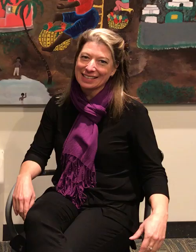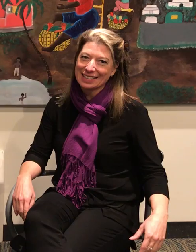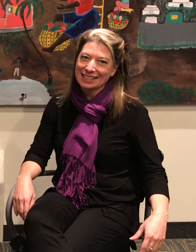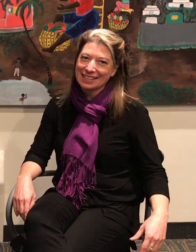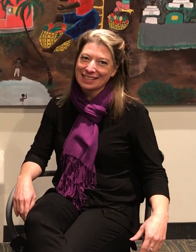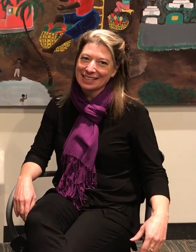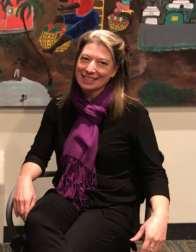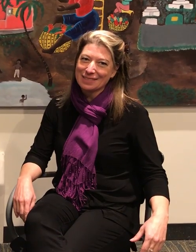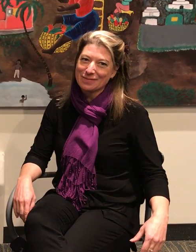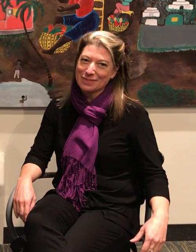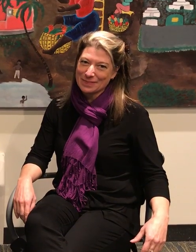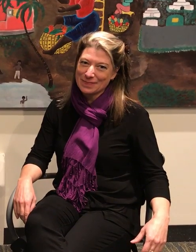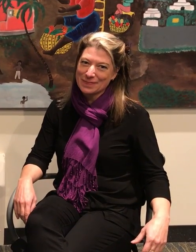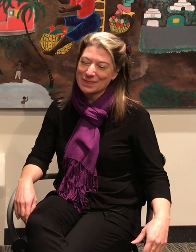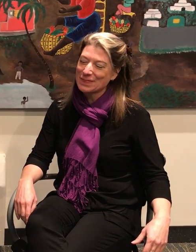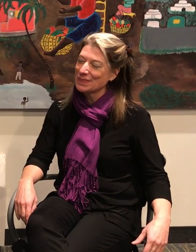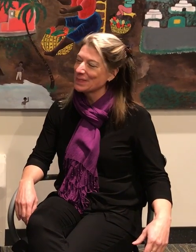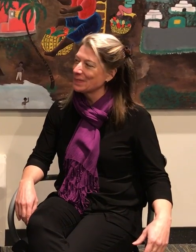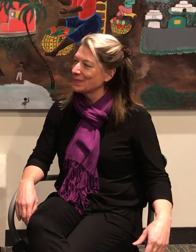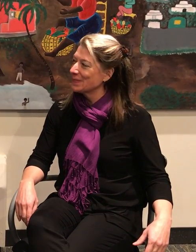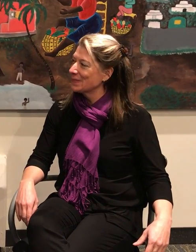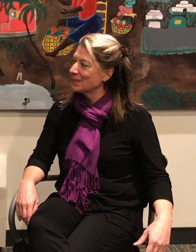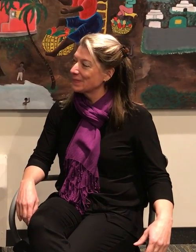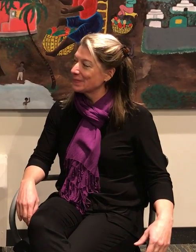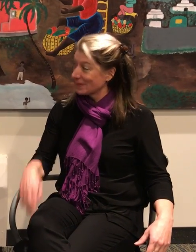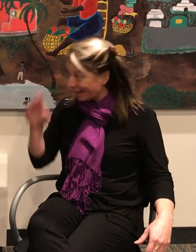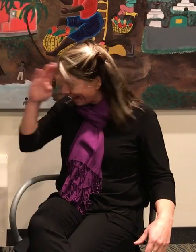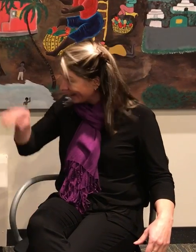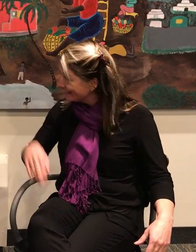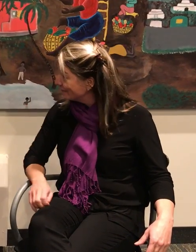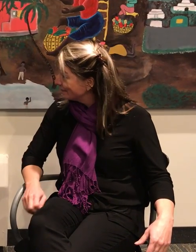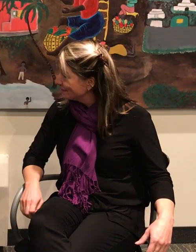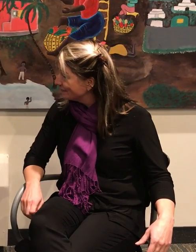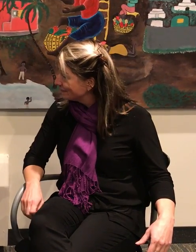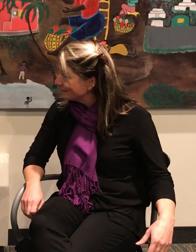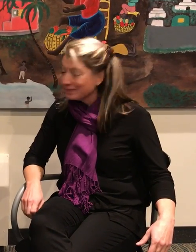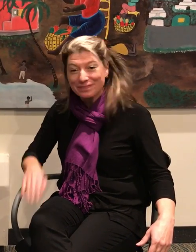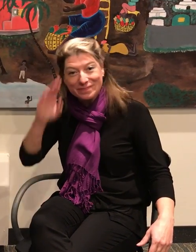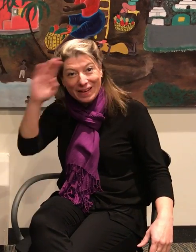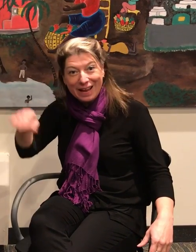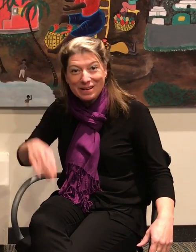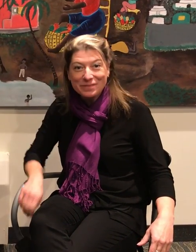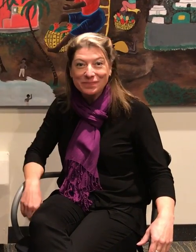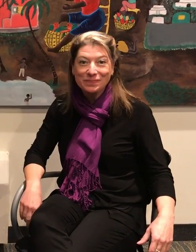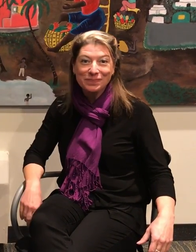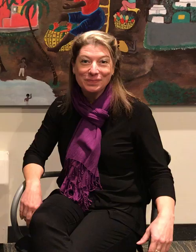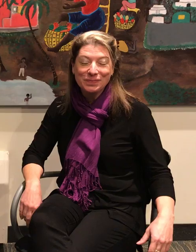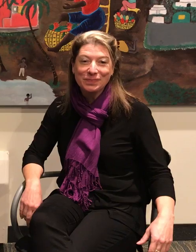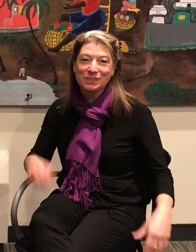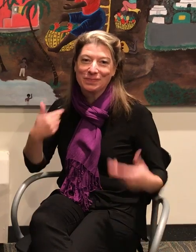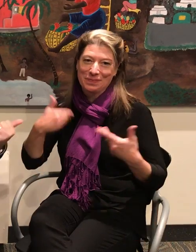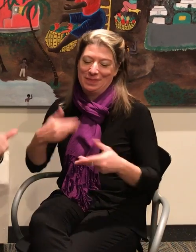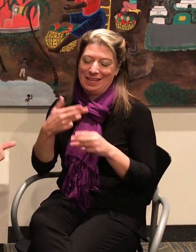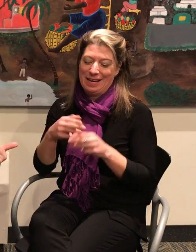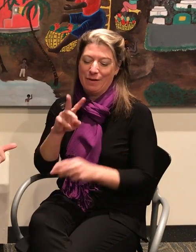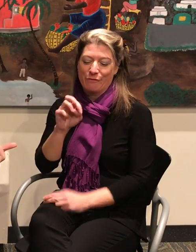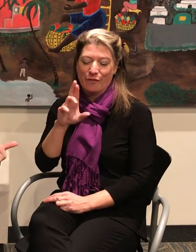there you go hi hi I'm Vern and this is Nicole